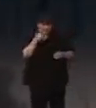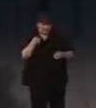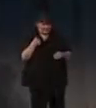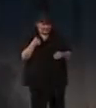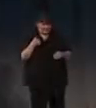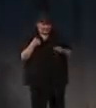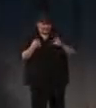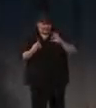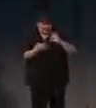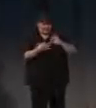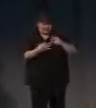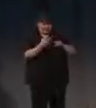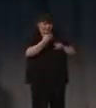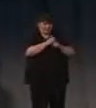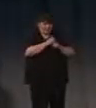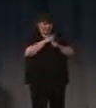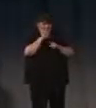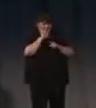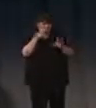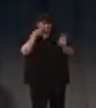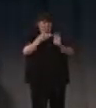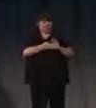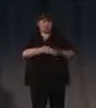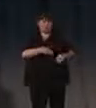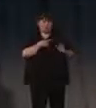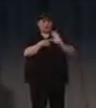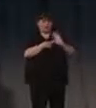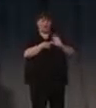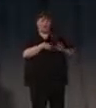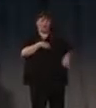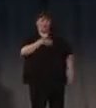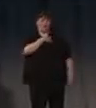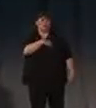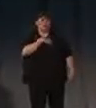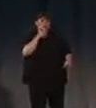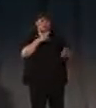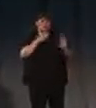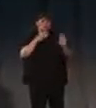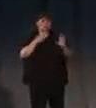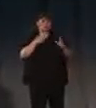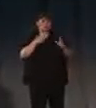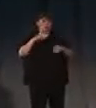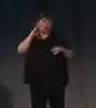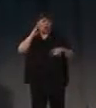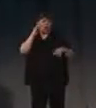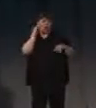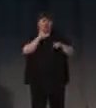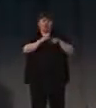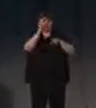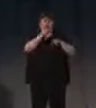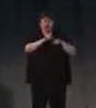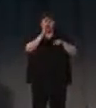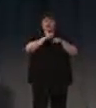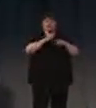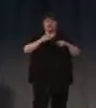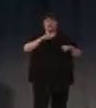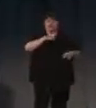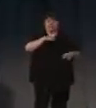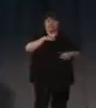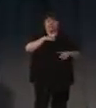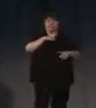from the participants? For example, I would have loved to have heard new curse words or something from you had you had a mic on you.